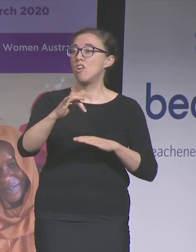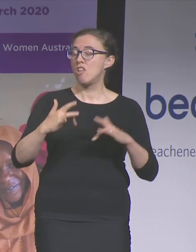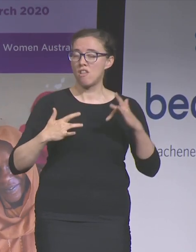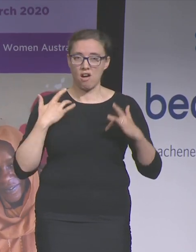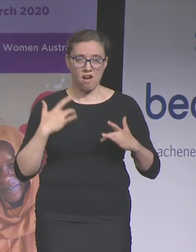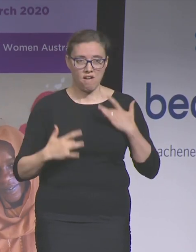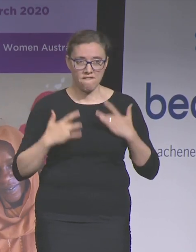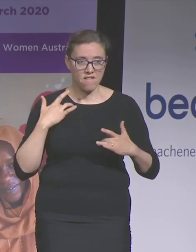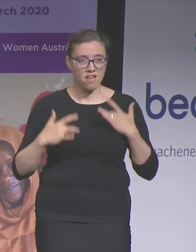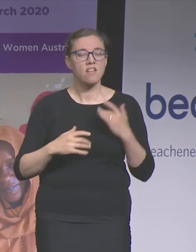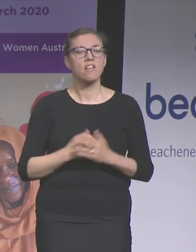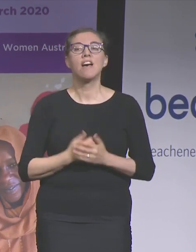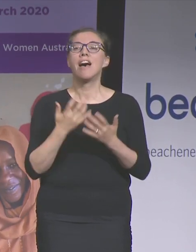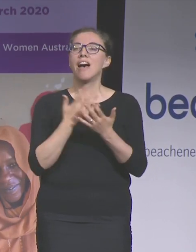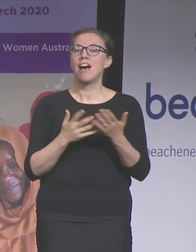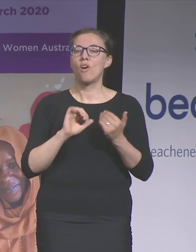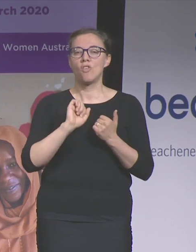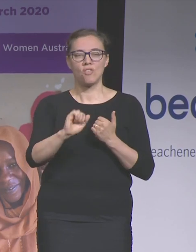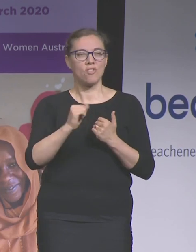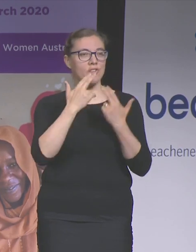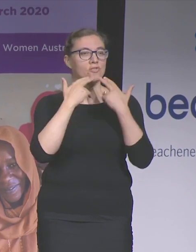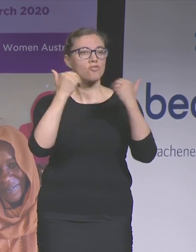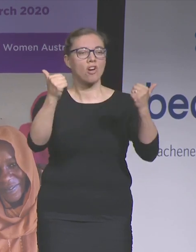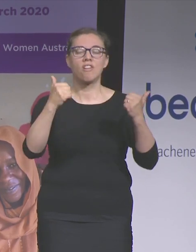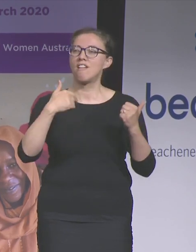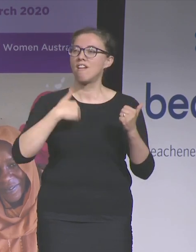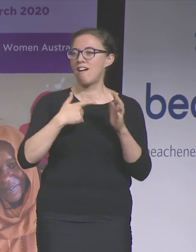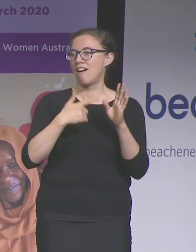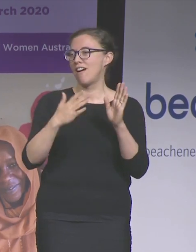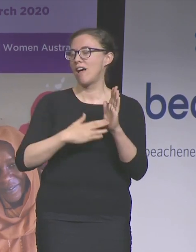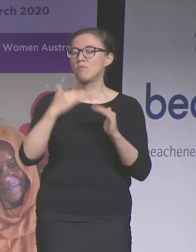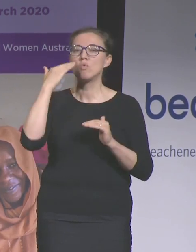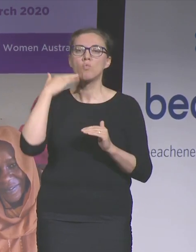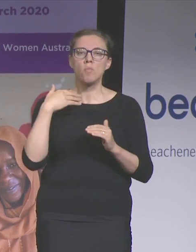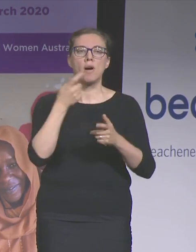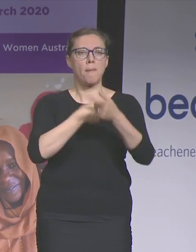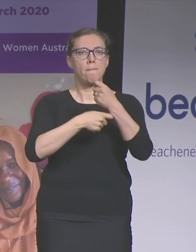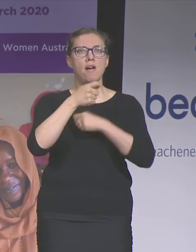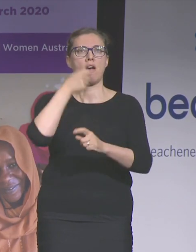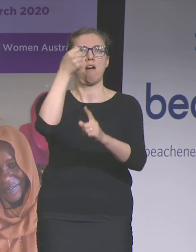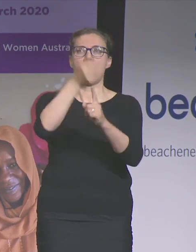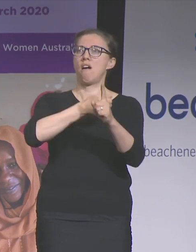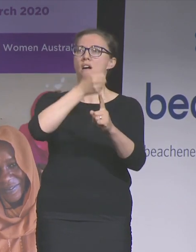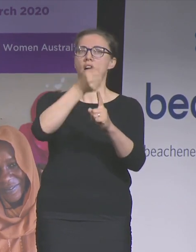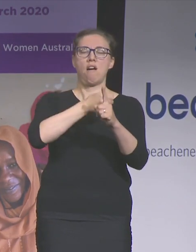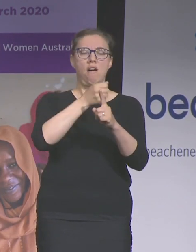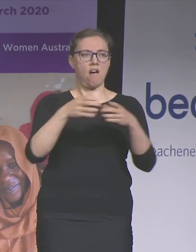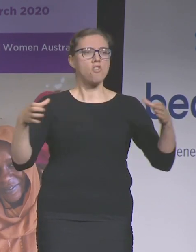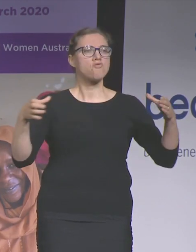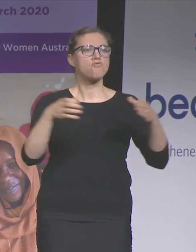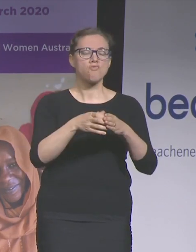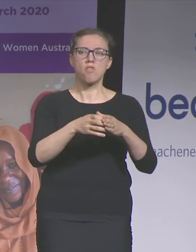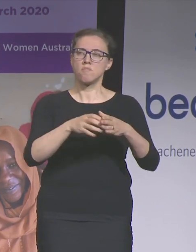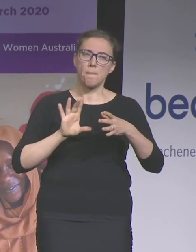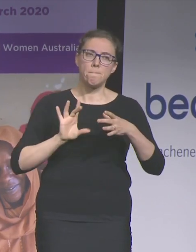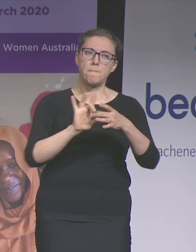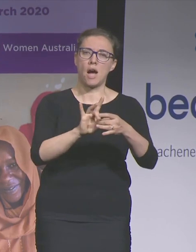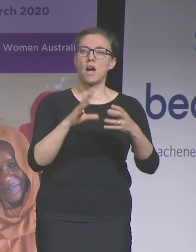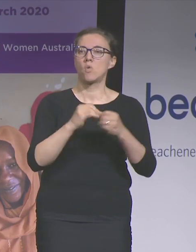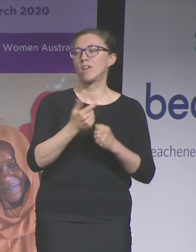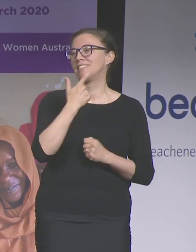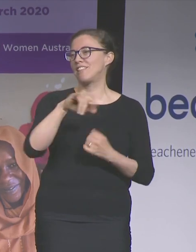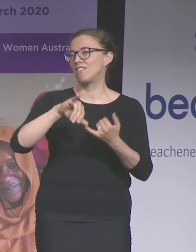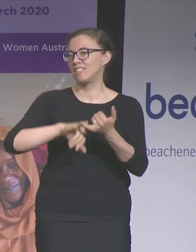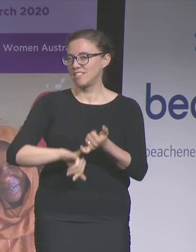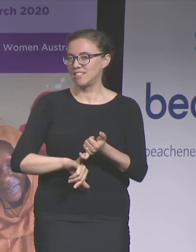and how the song I Am Woman became the rallying cry for women's liberation movement in the 70s. The Adelaide